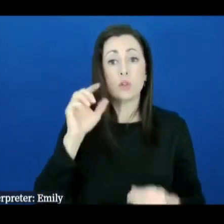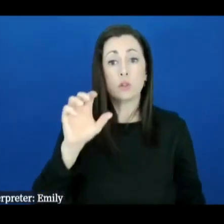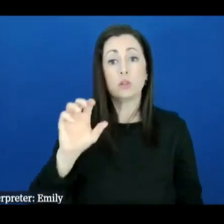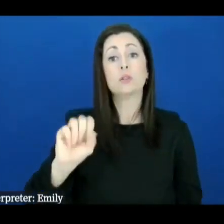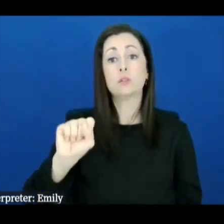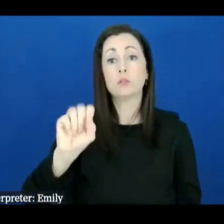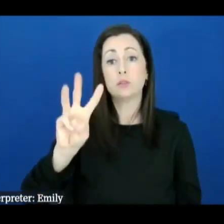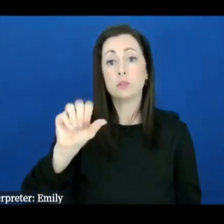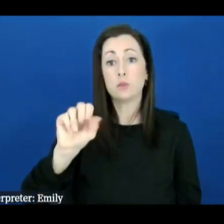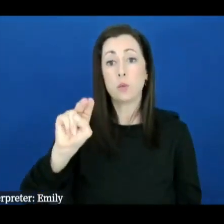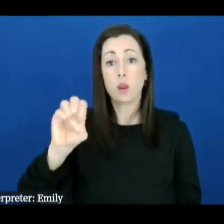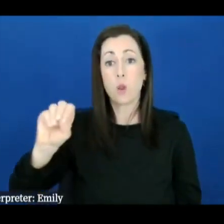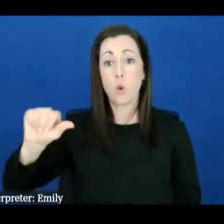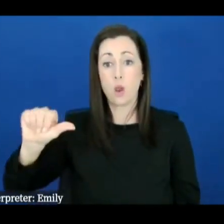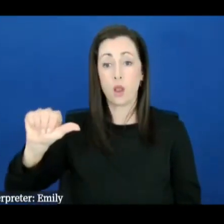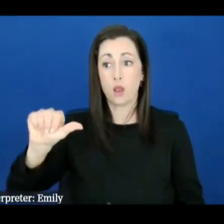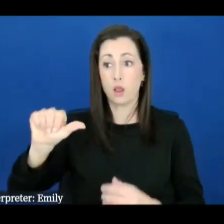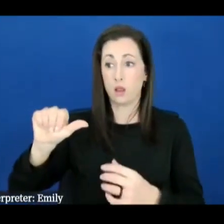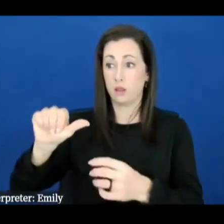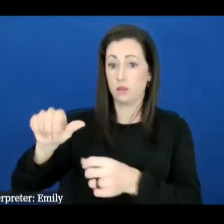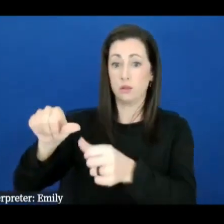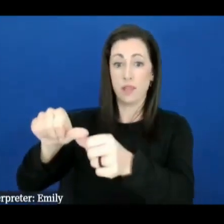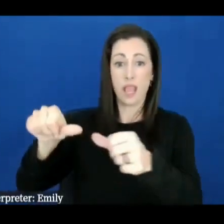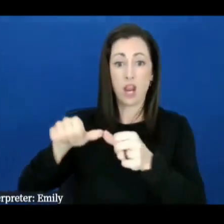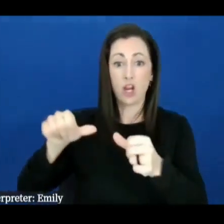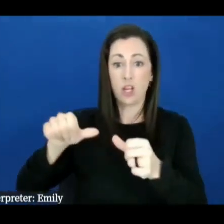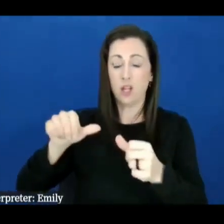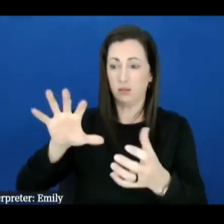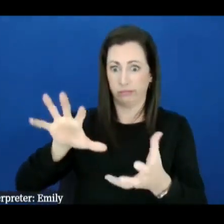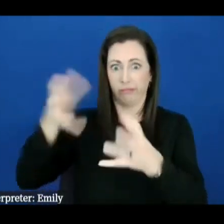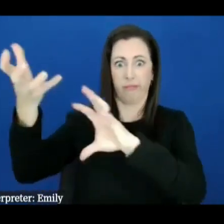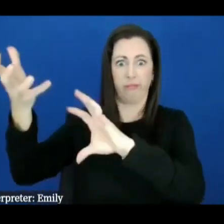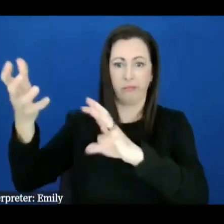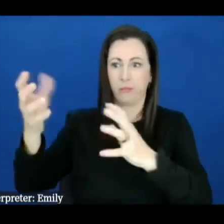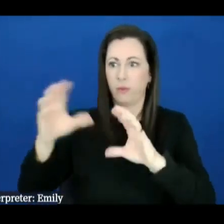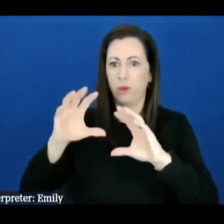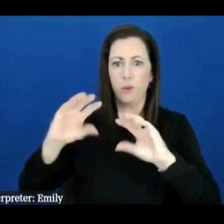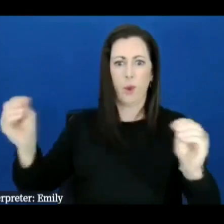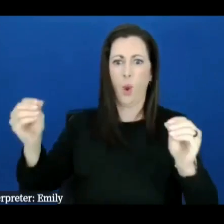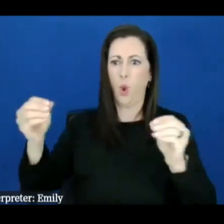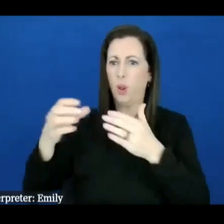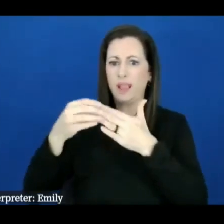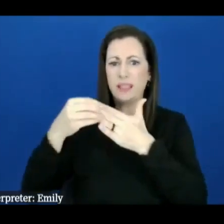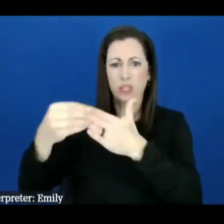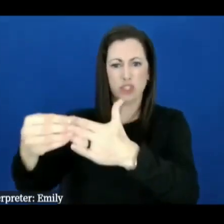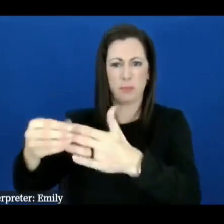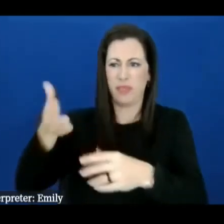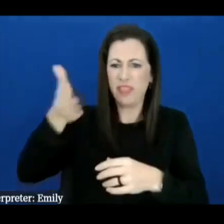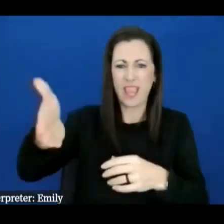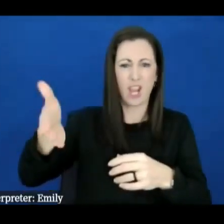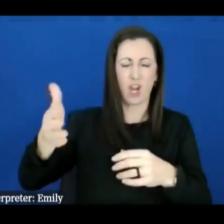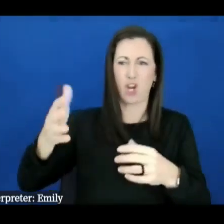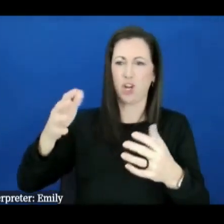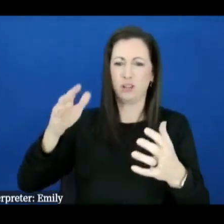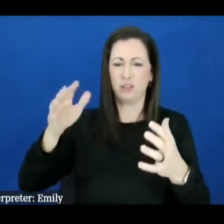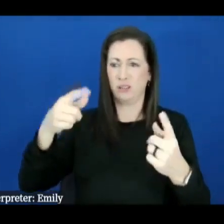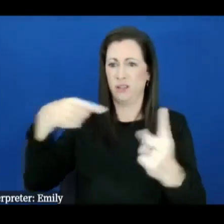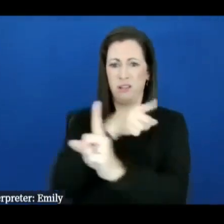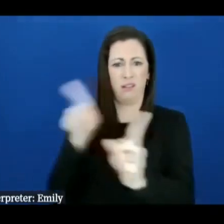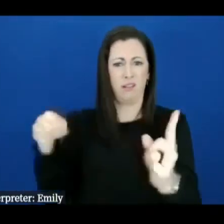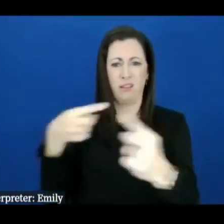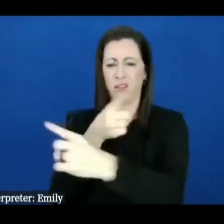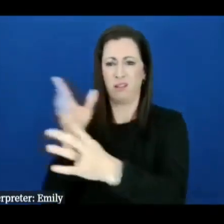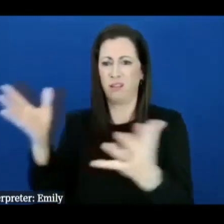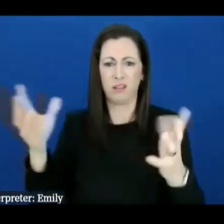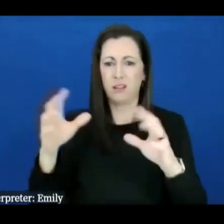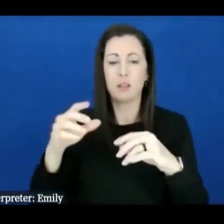been chaotic or lacking leadership or that there hasn't been a coordinated effort and i will tell you that that is